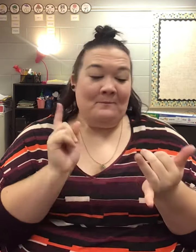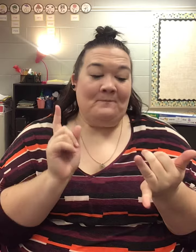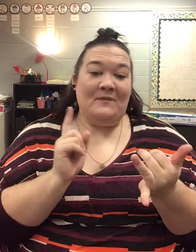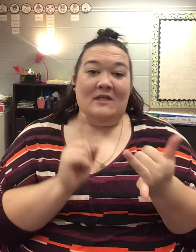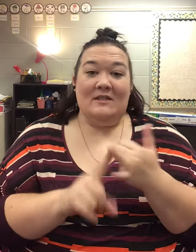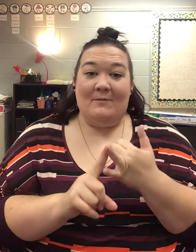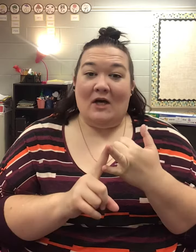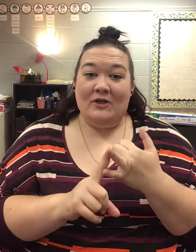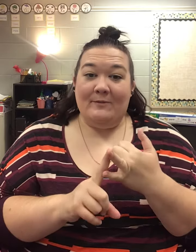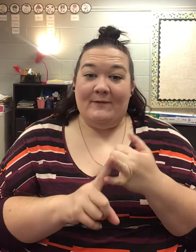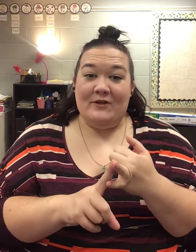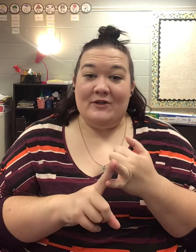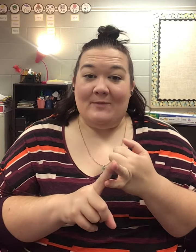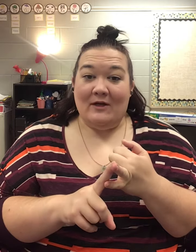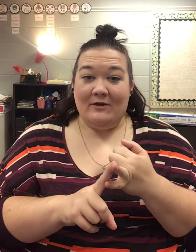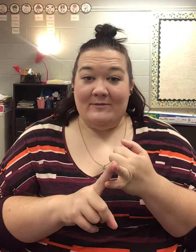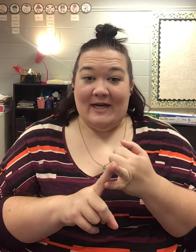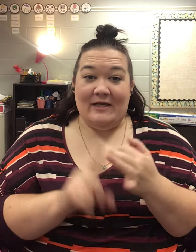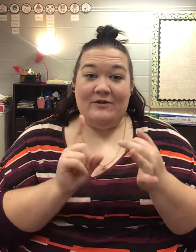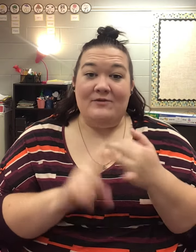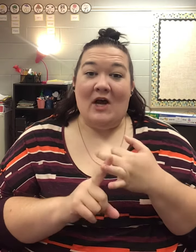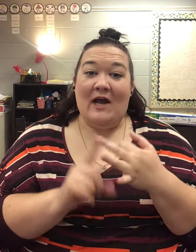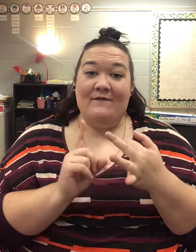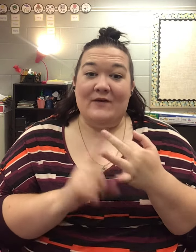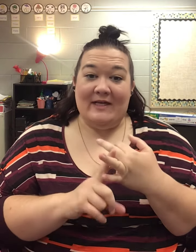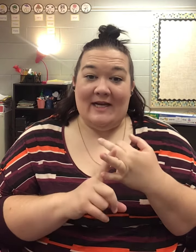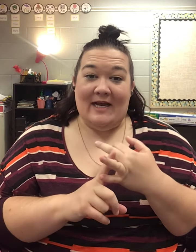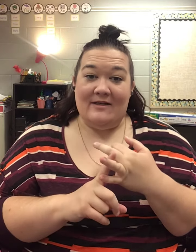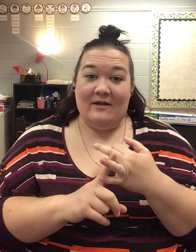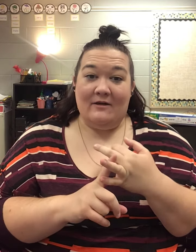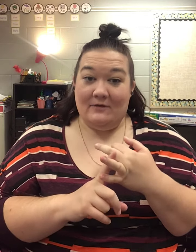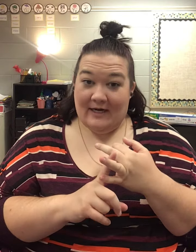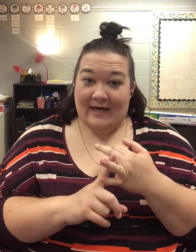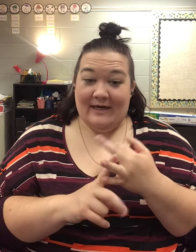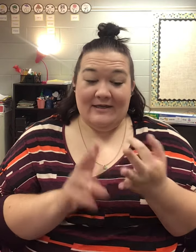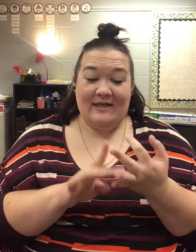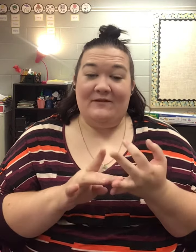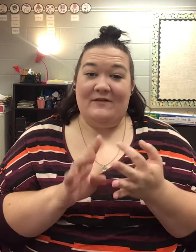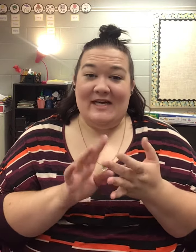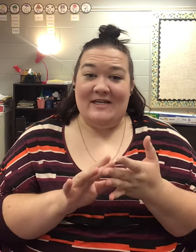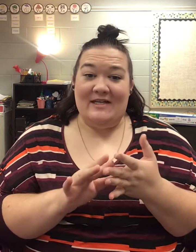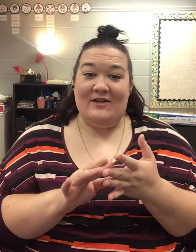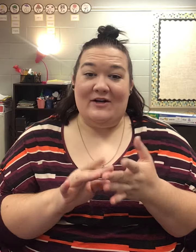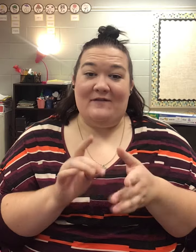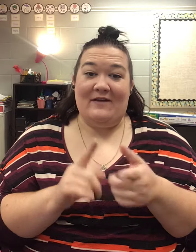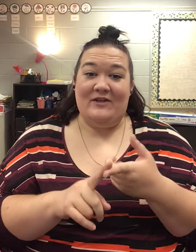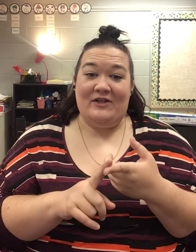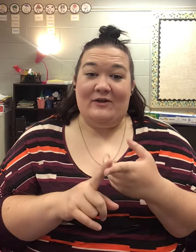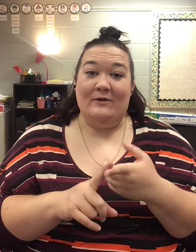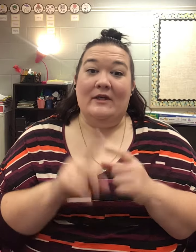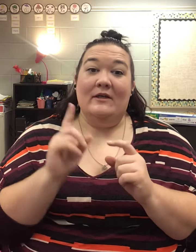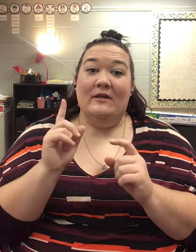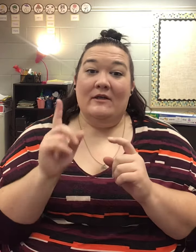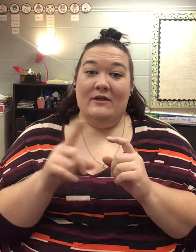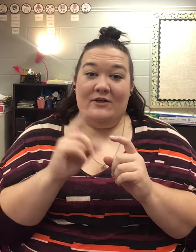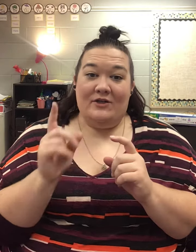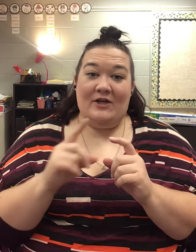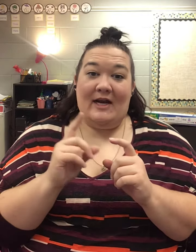Small group, if it's your small group day, do not forget. Okay? 1015, 1035, and 2. Check